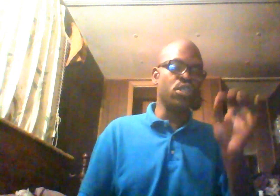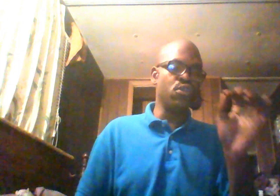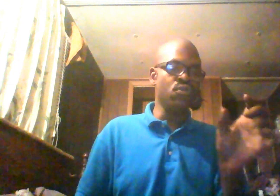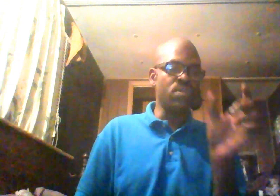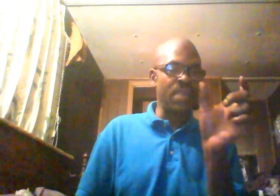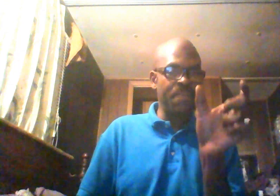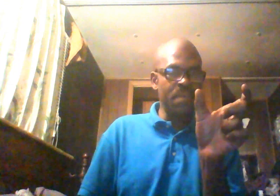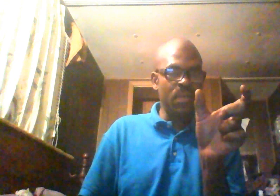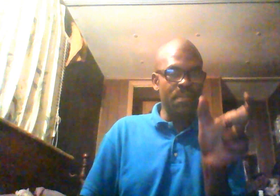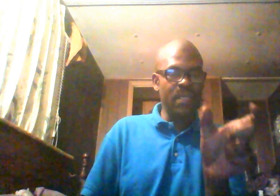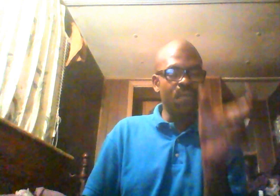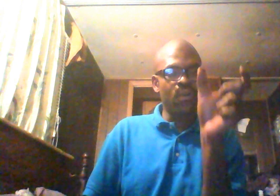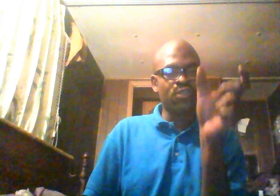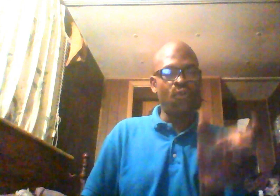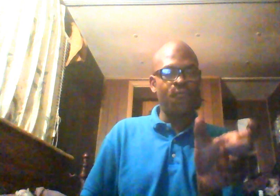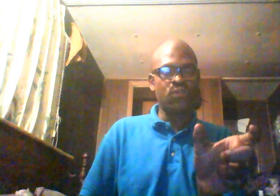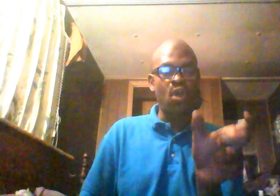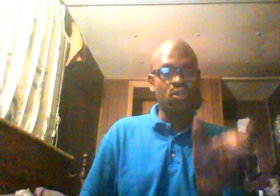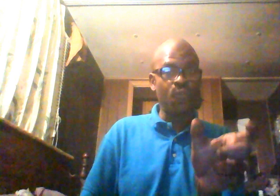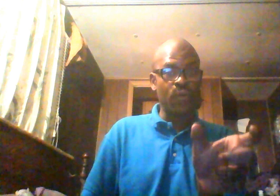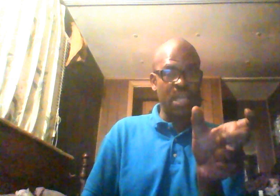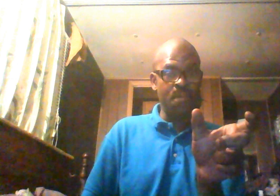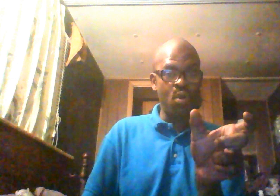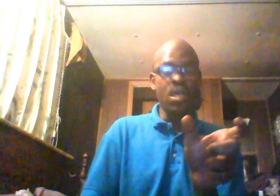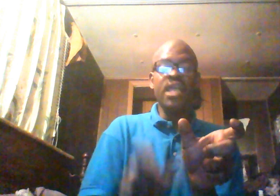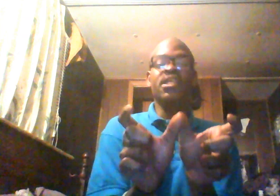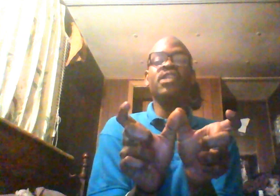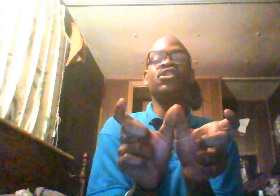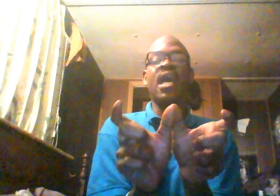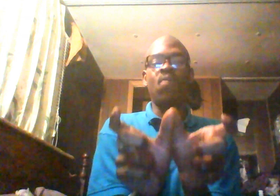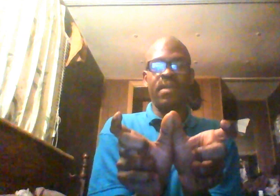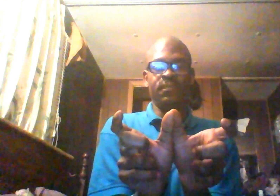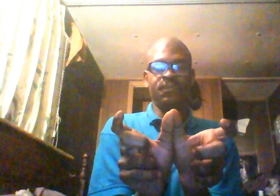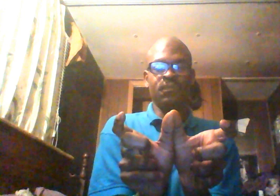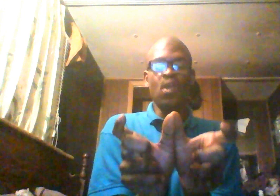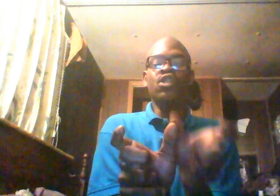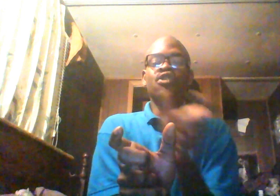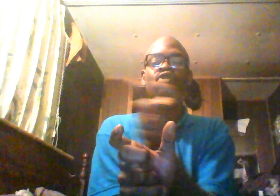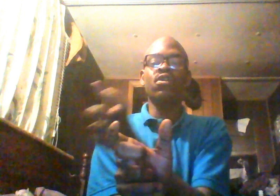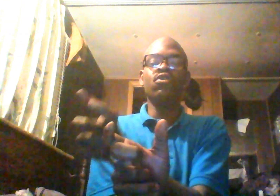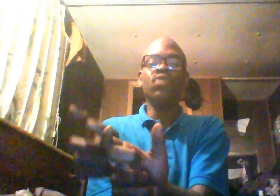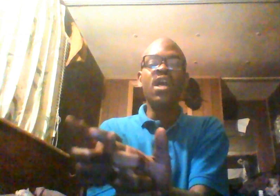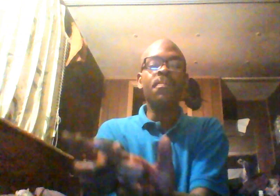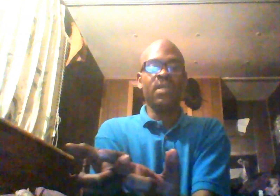she used the black people in the beginning when her talk show first came on. Then, she got white. She started a new company.